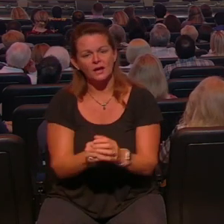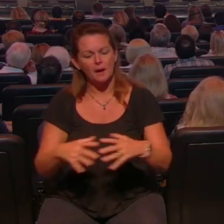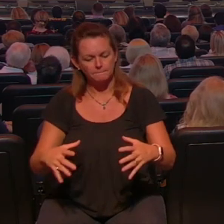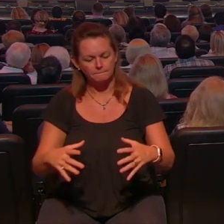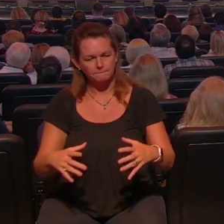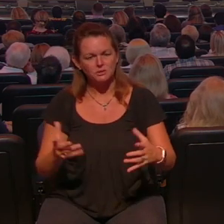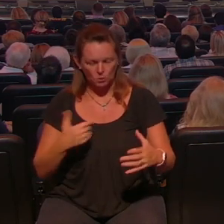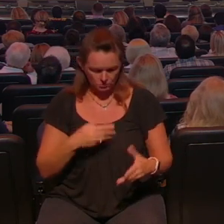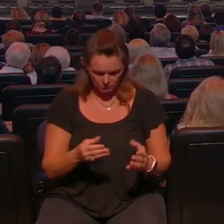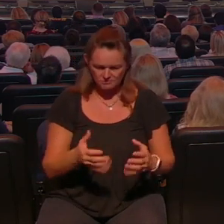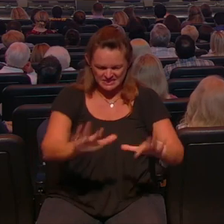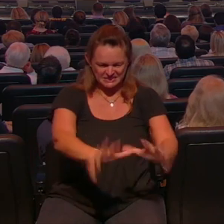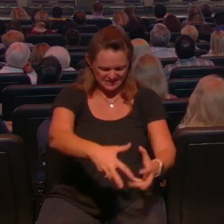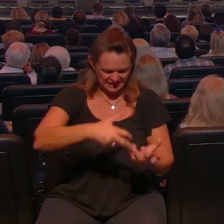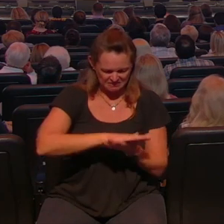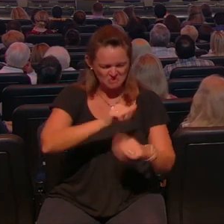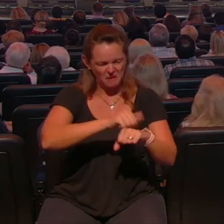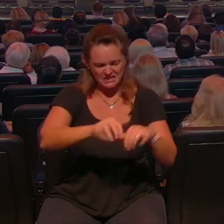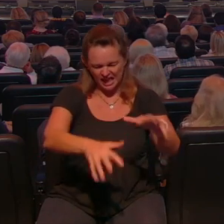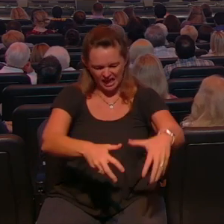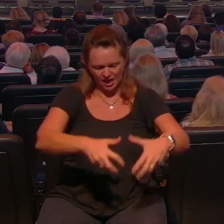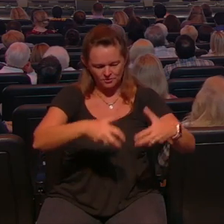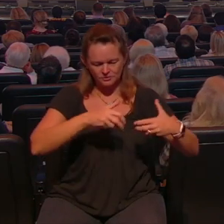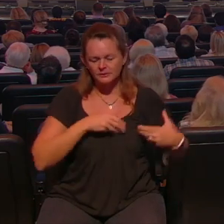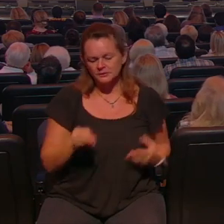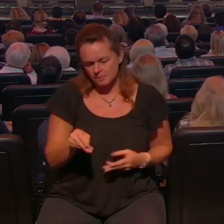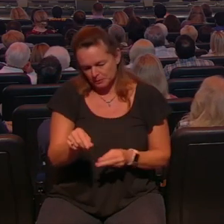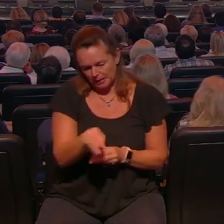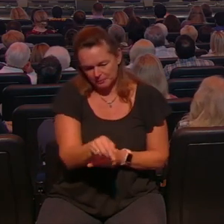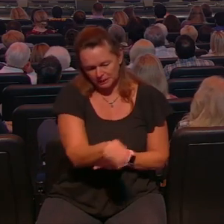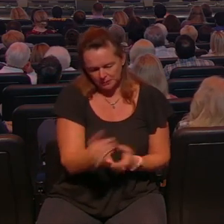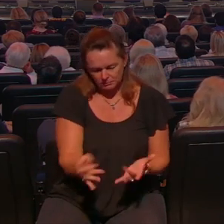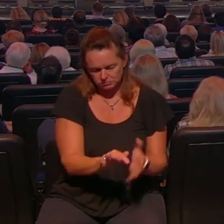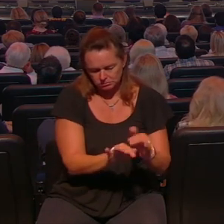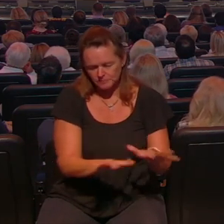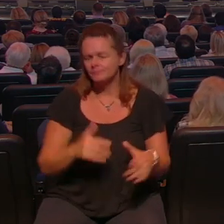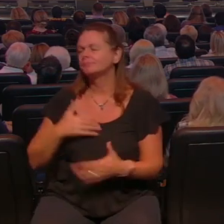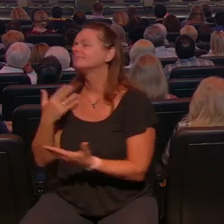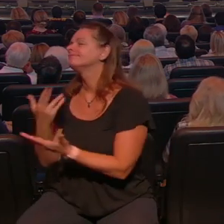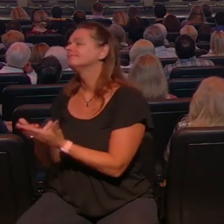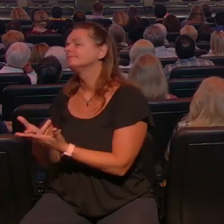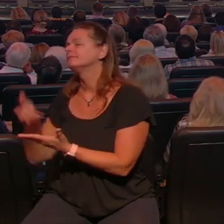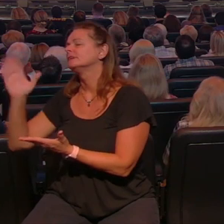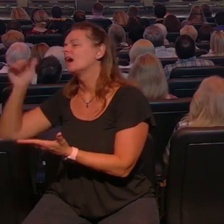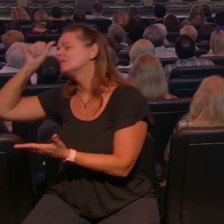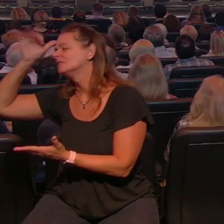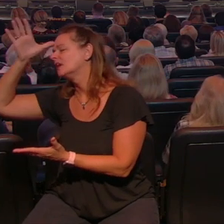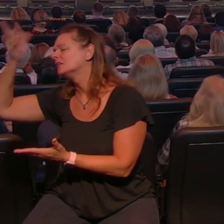this field and then when you lie down that night to go to sleep you pray and ask God to bless you is